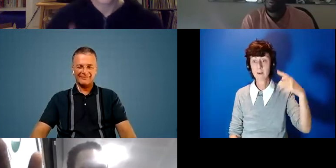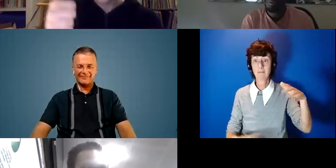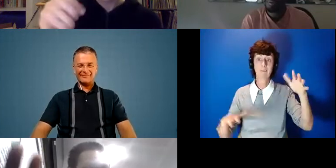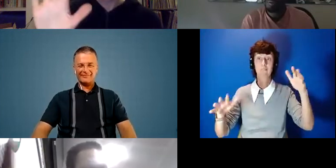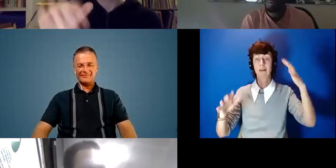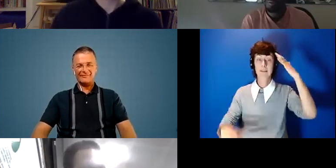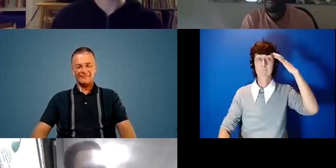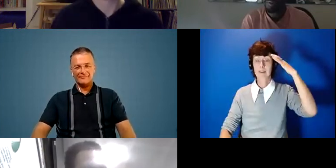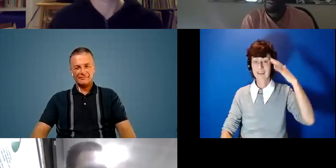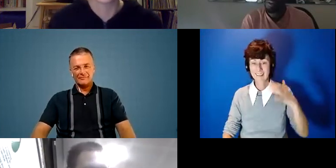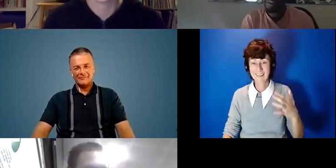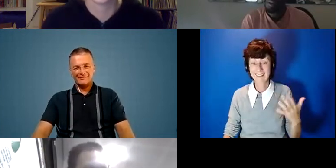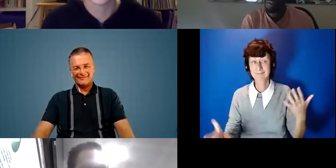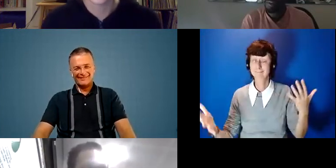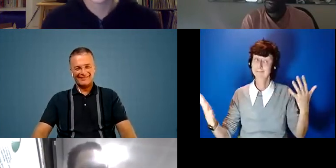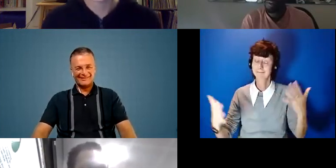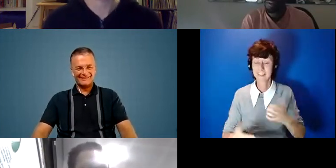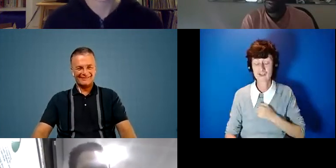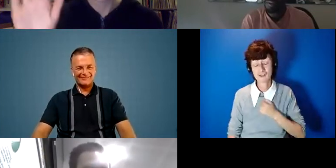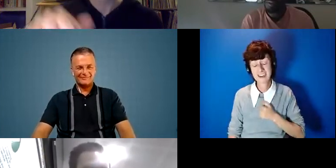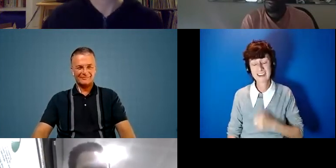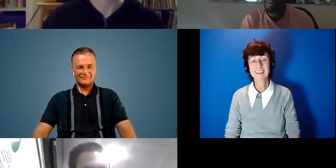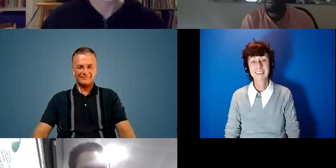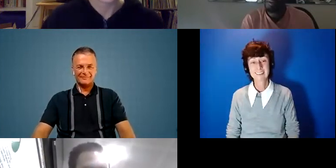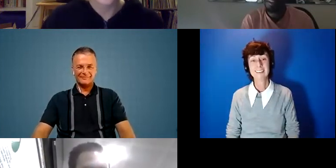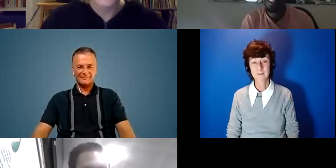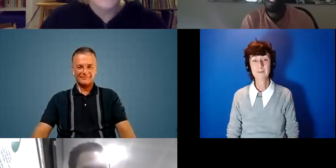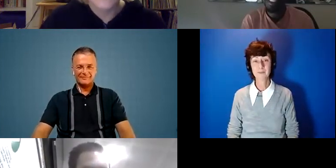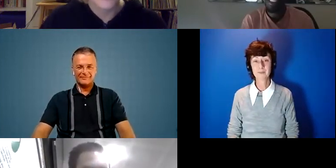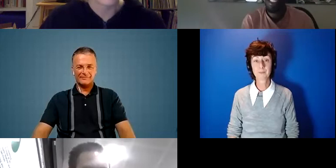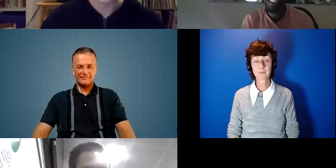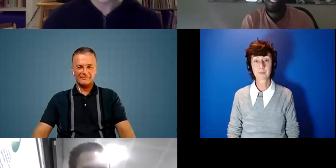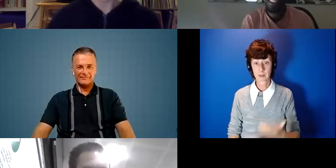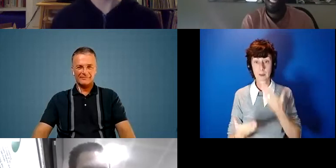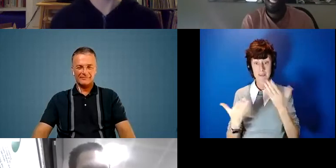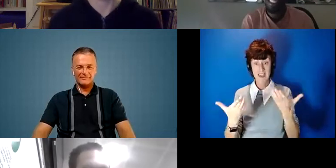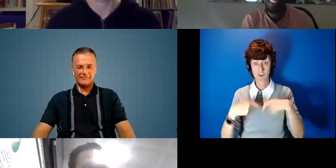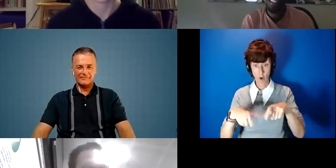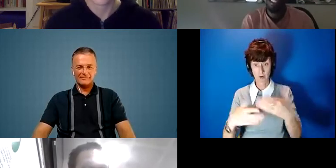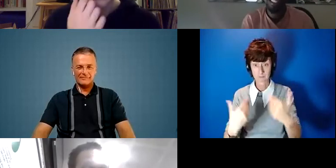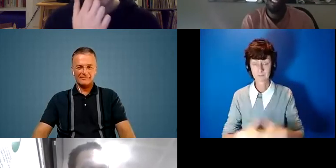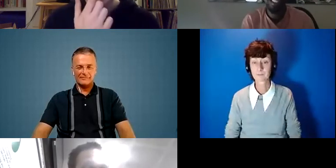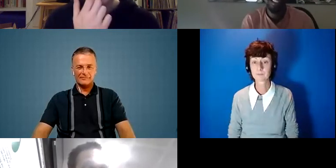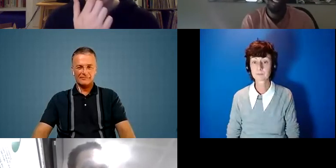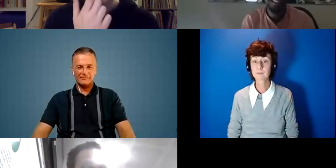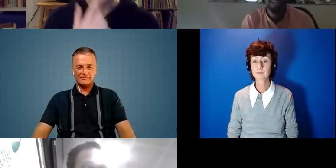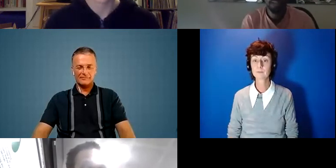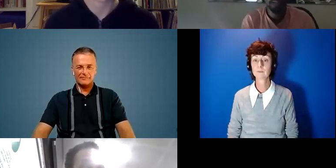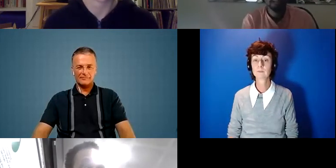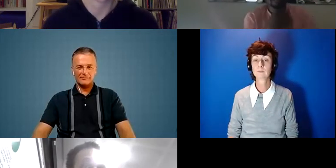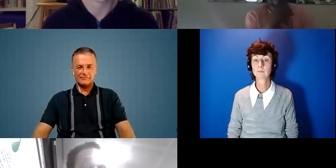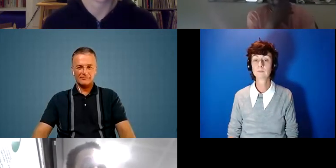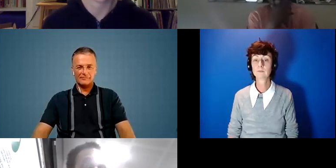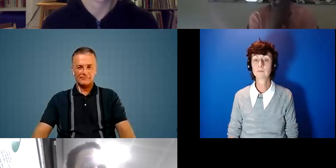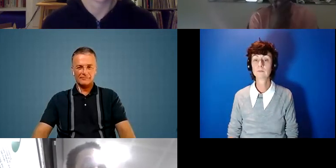skewy ironically yeah sorry about that no please carry on um no i just